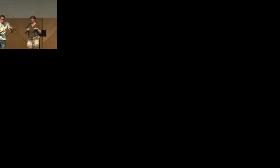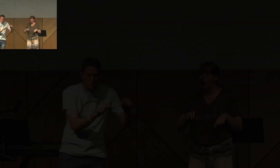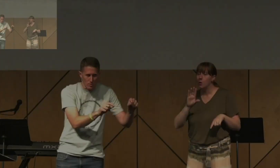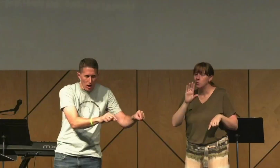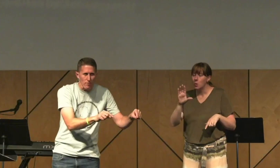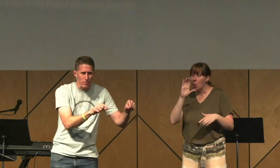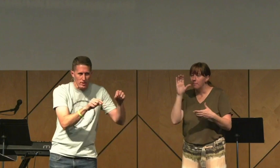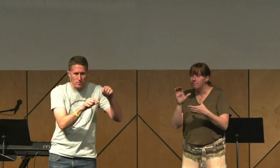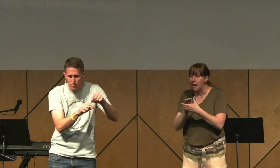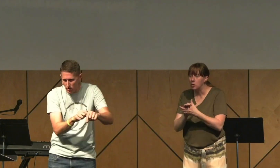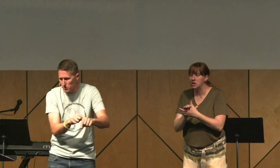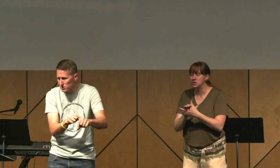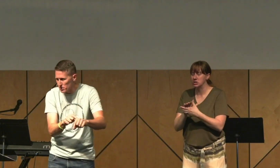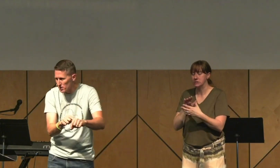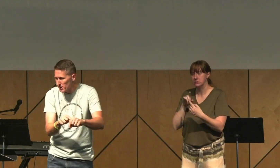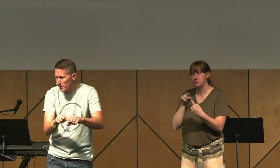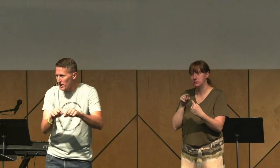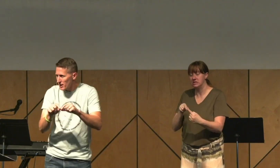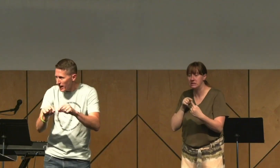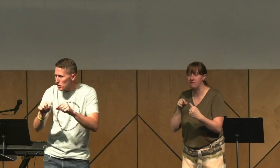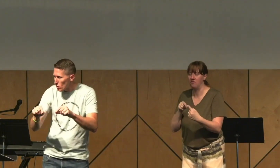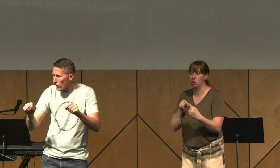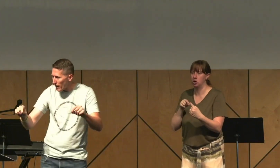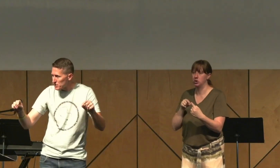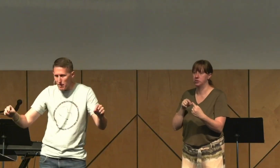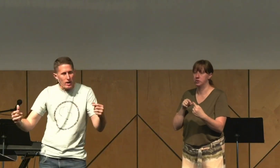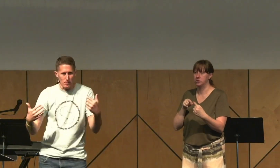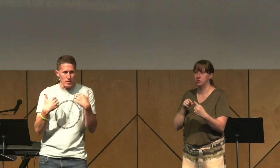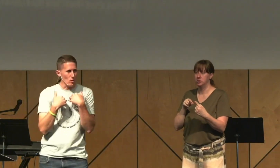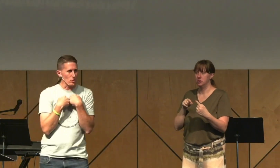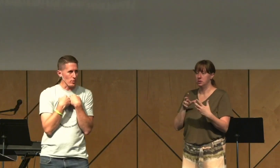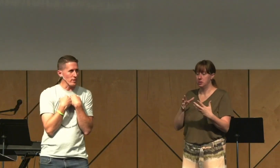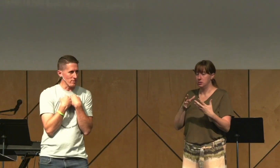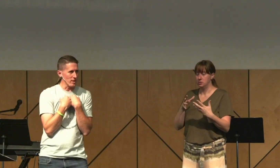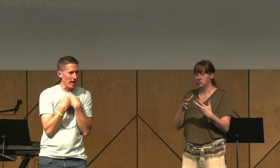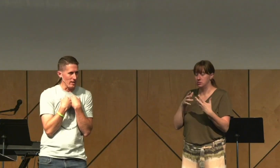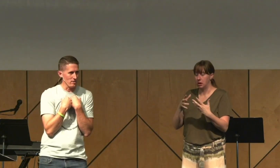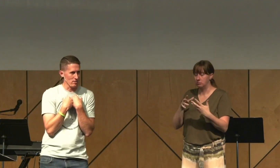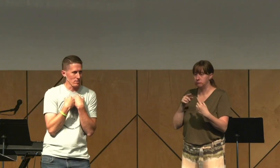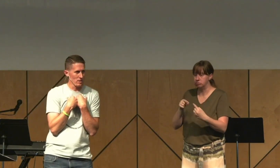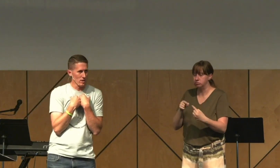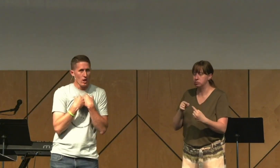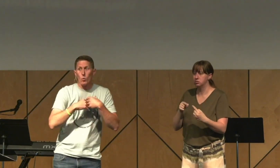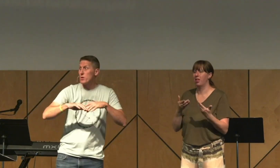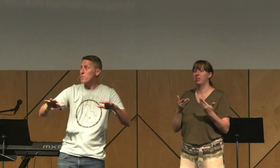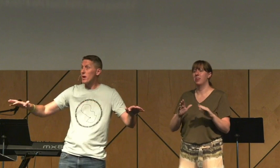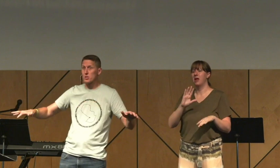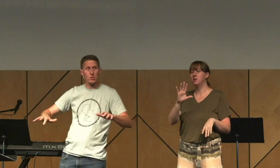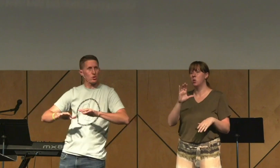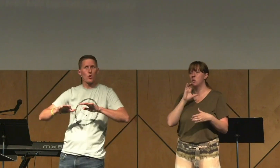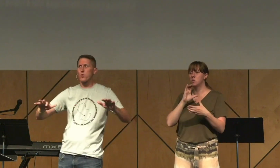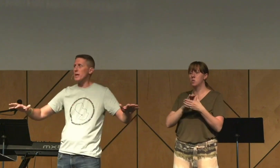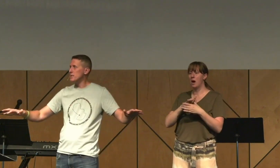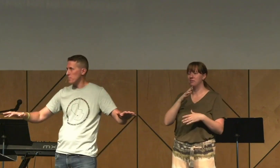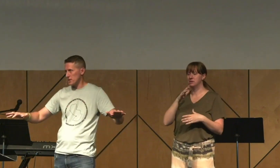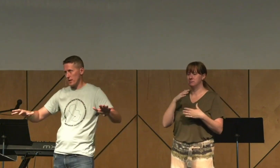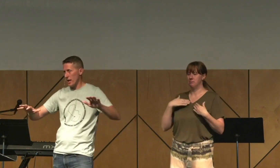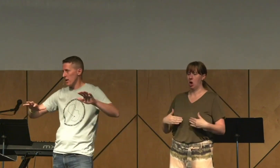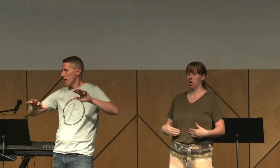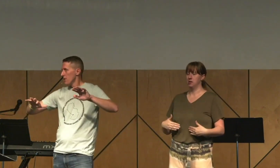and it's going to take working through some conflict first, let your wife's body be your drink of delight. When your marriage